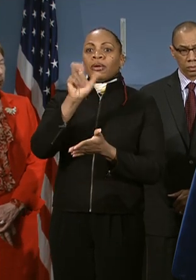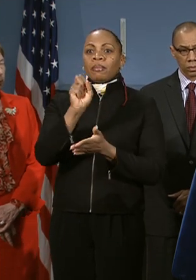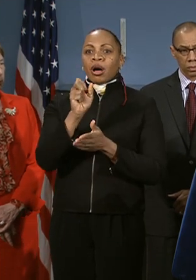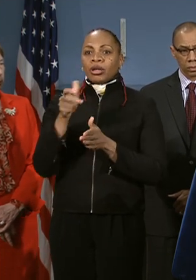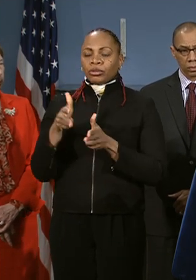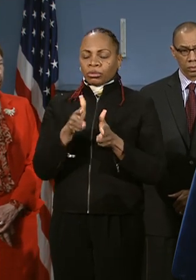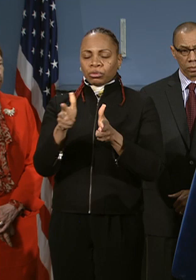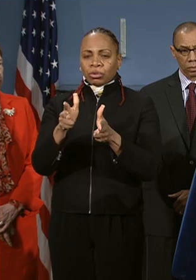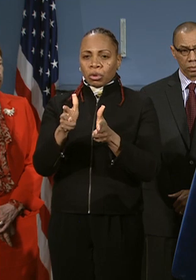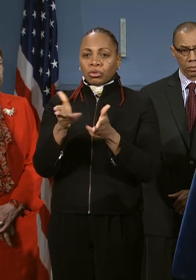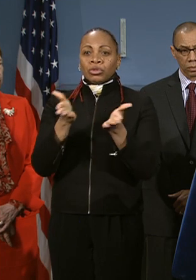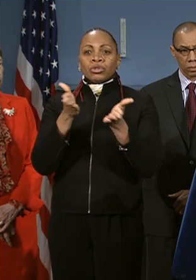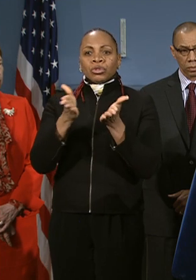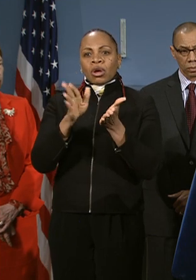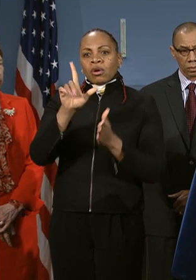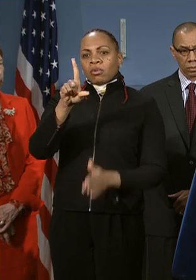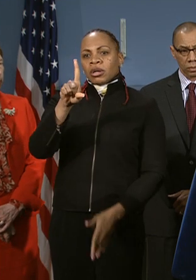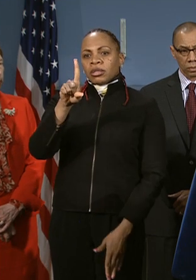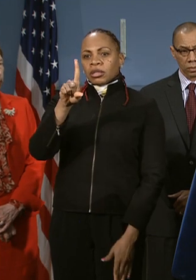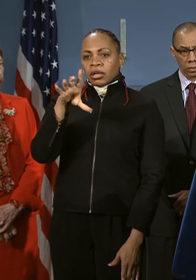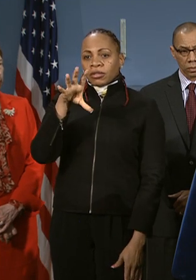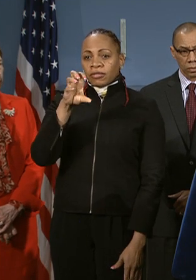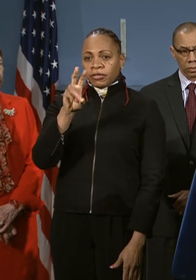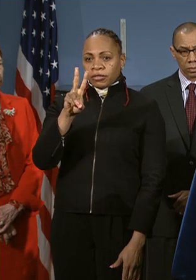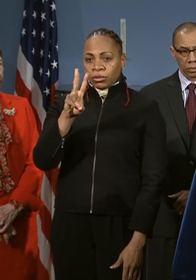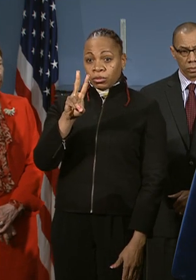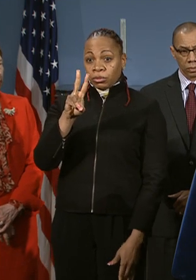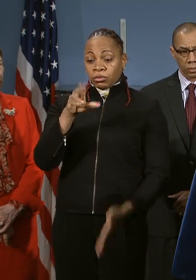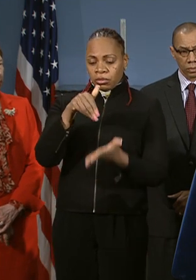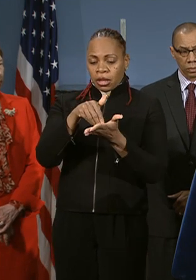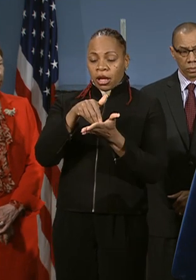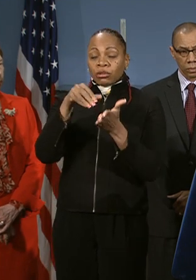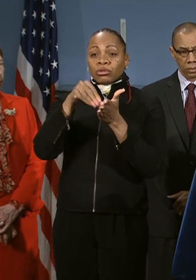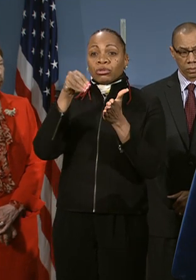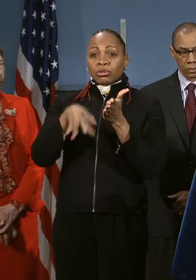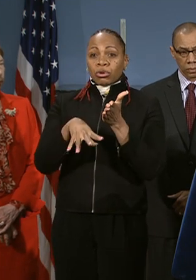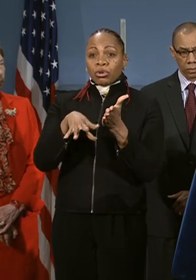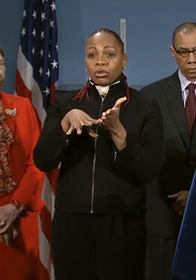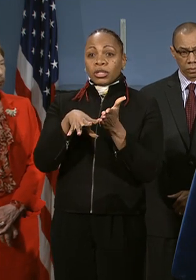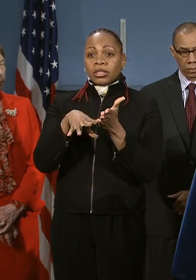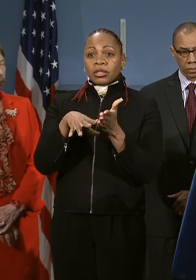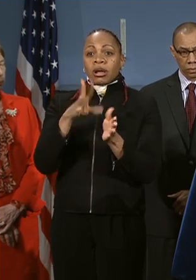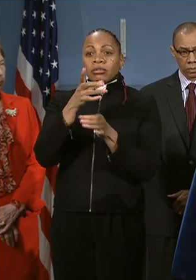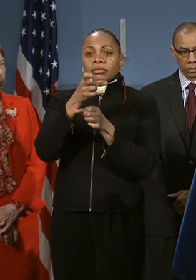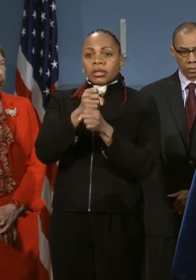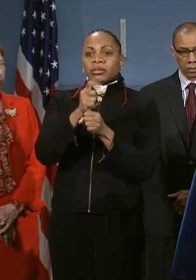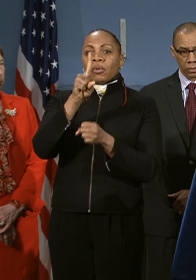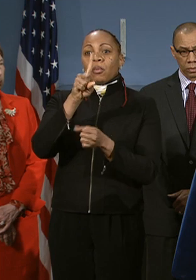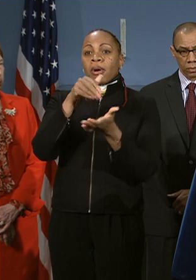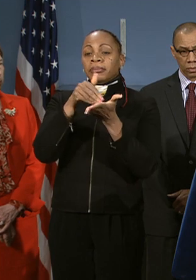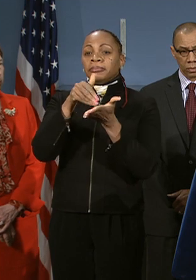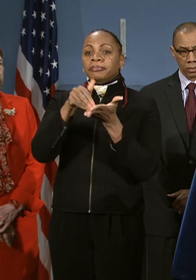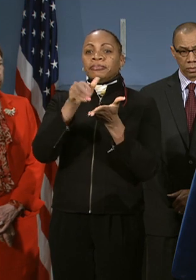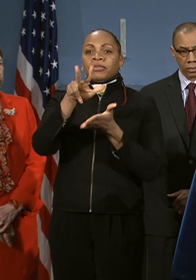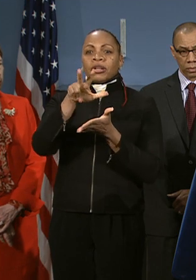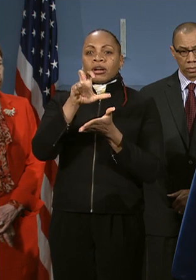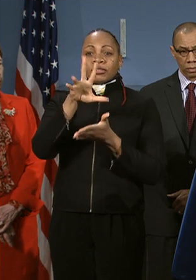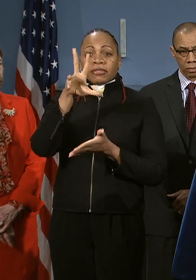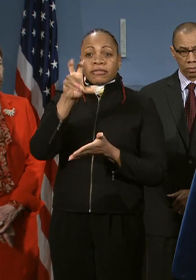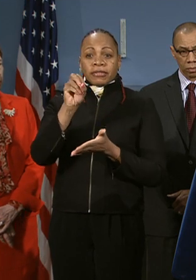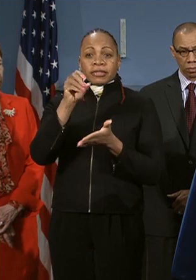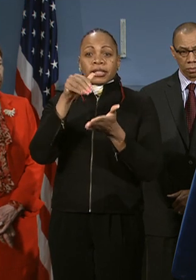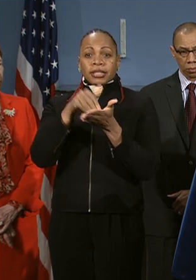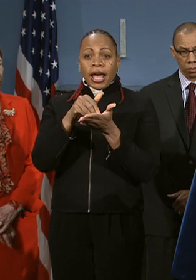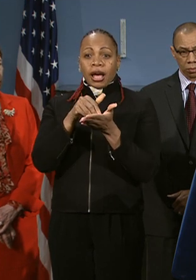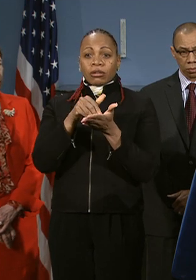They serve about 152,000 students out of a total of 1,350,000 public and